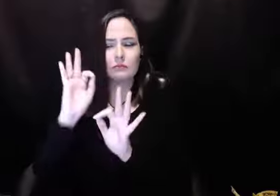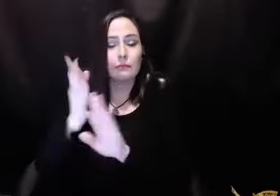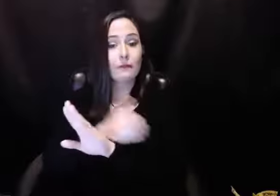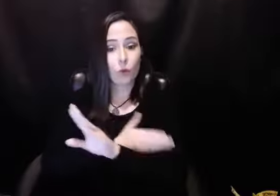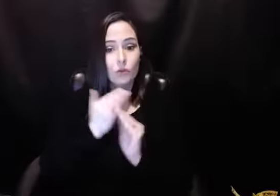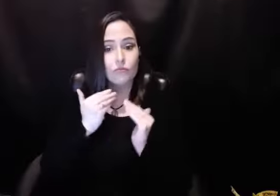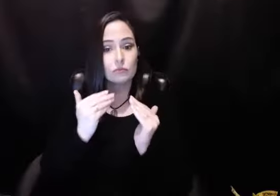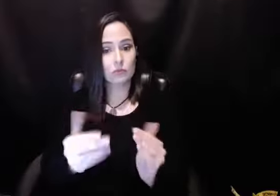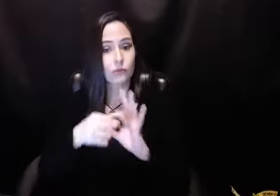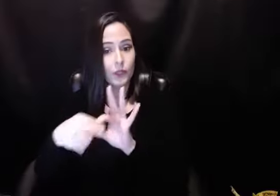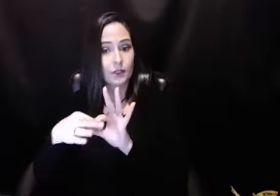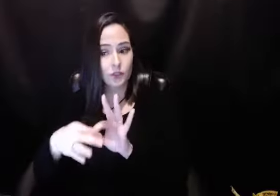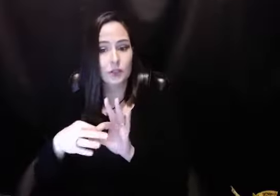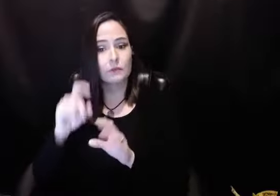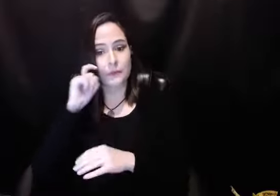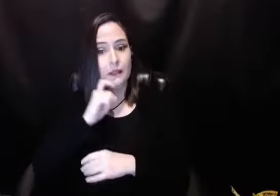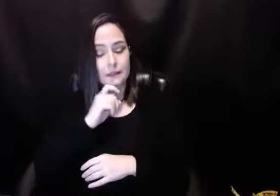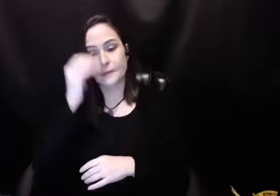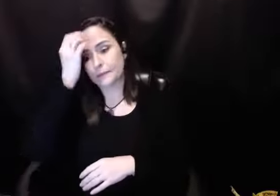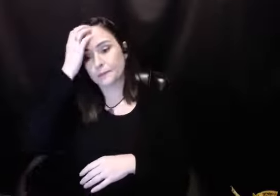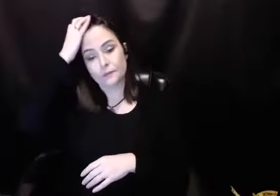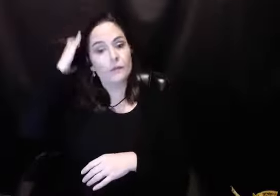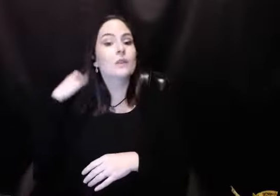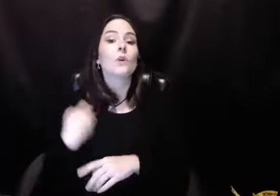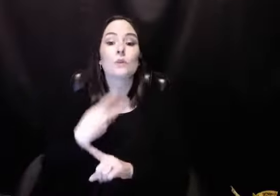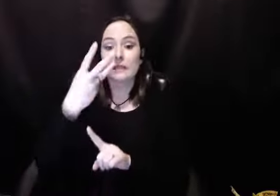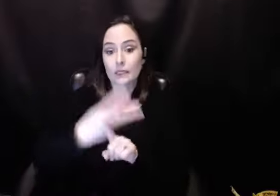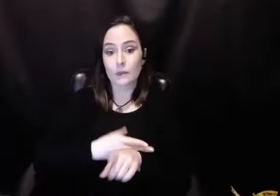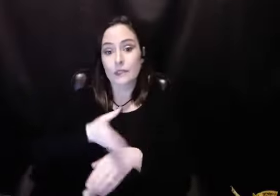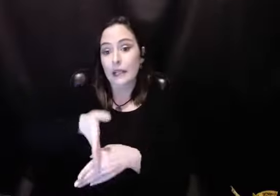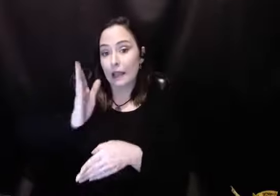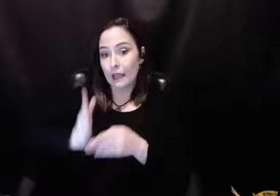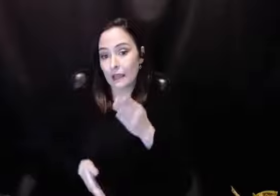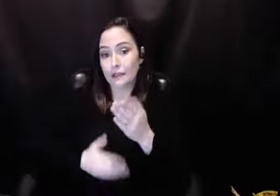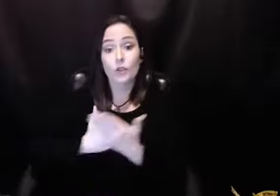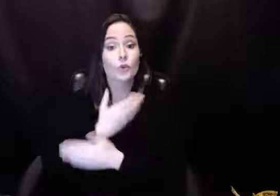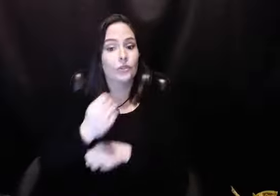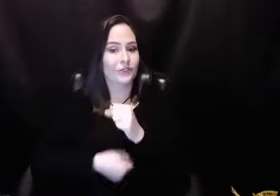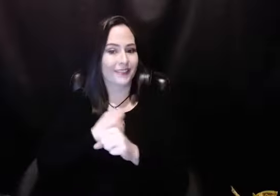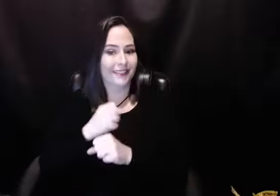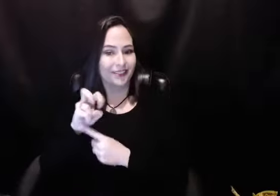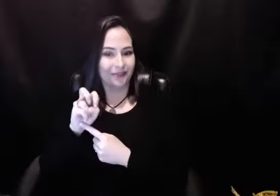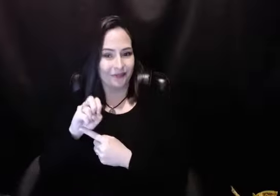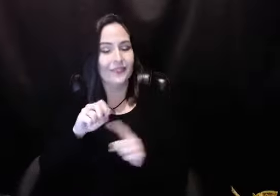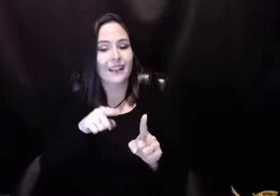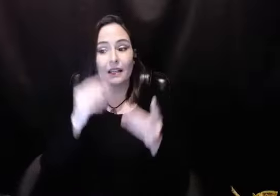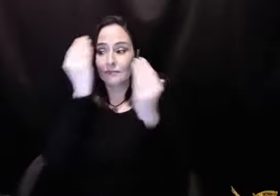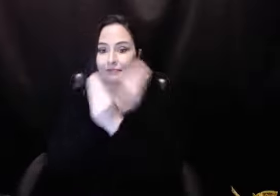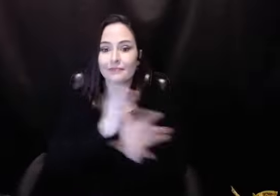want you to really know that person before you do that. And so it just so happened that six months was over on New Year's